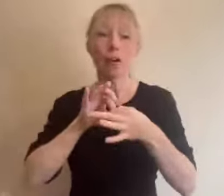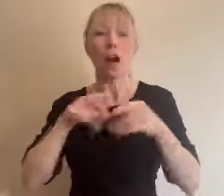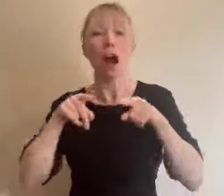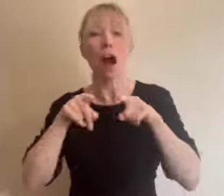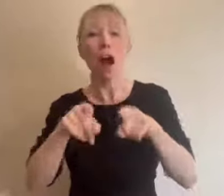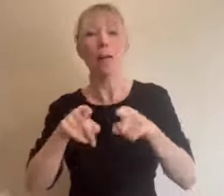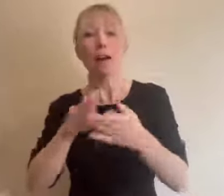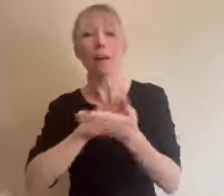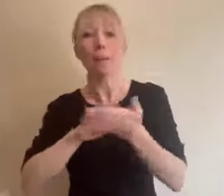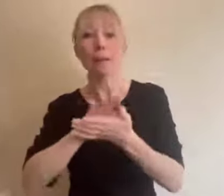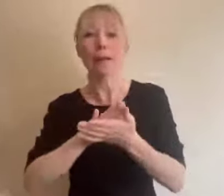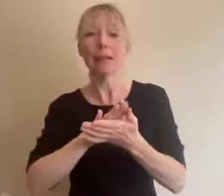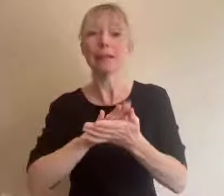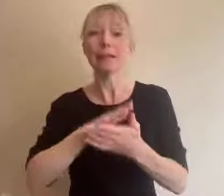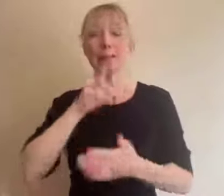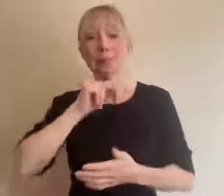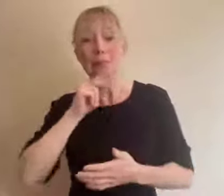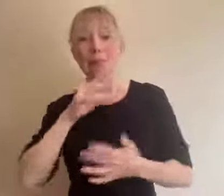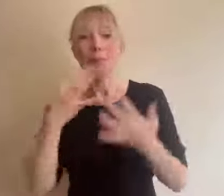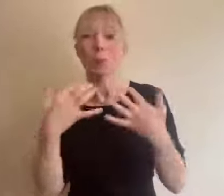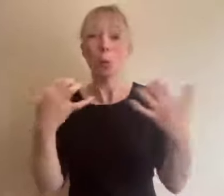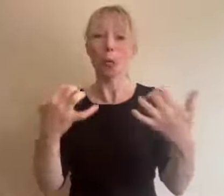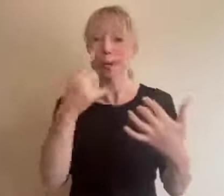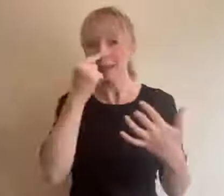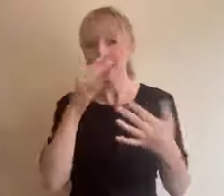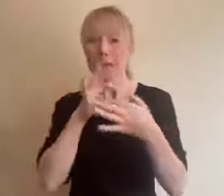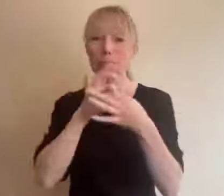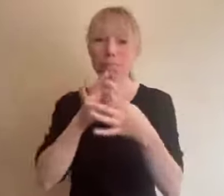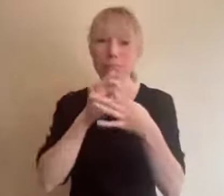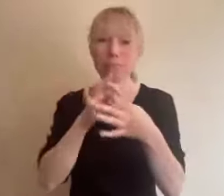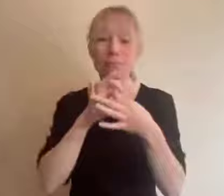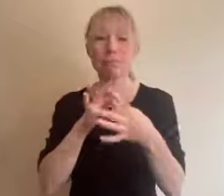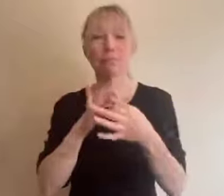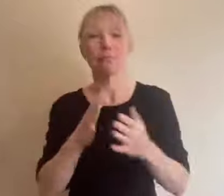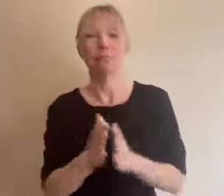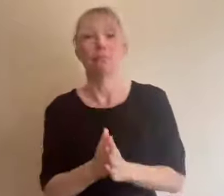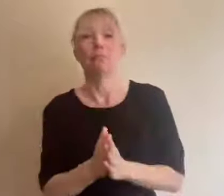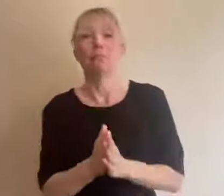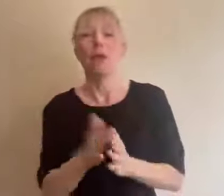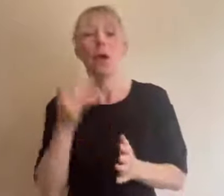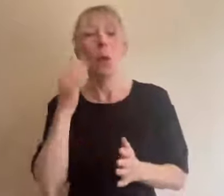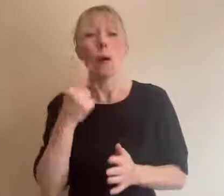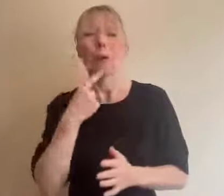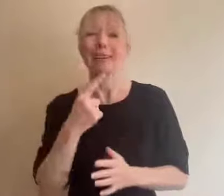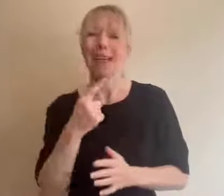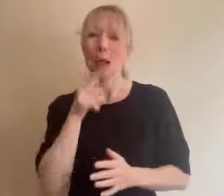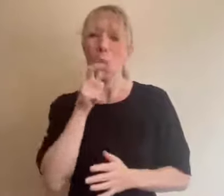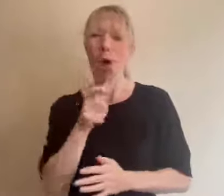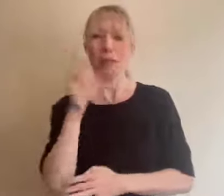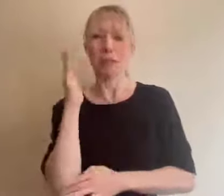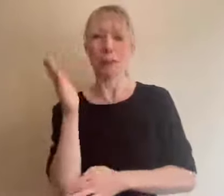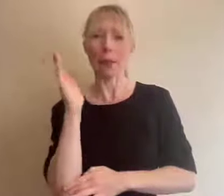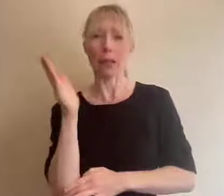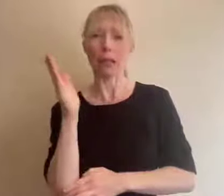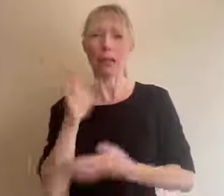opportunity to participate interactively when we talk about speakers we refer to anyone speaking reading